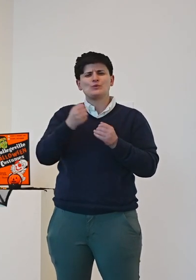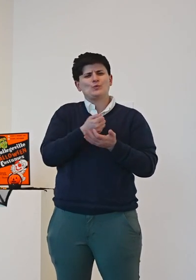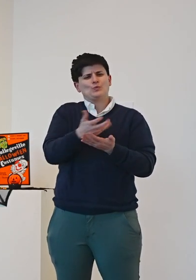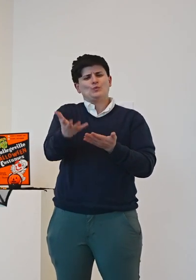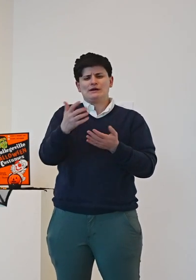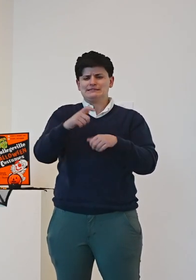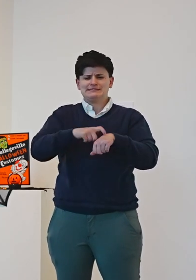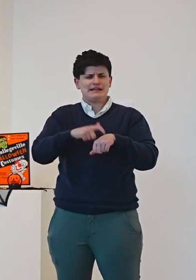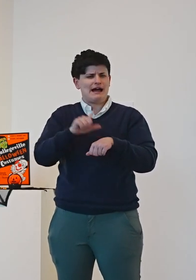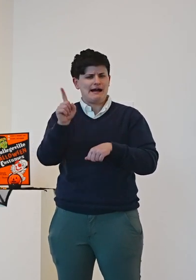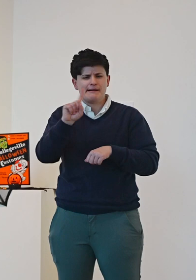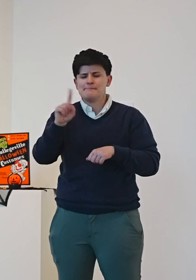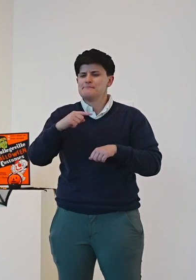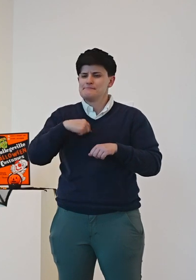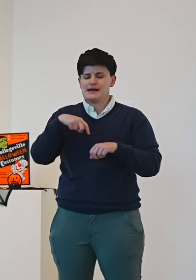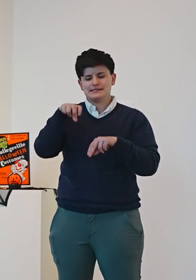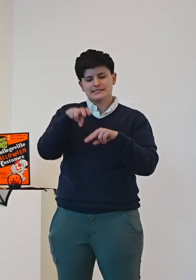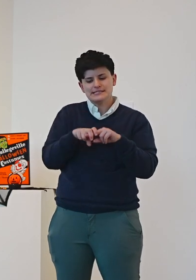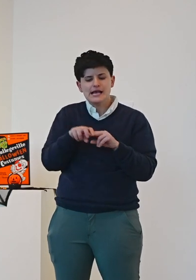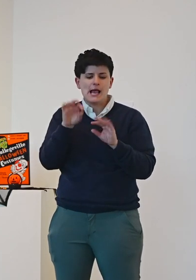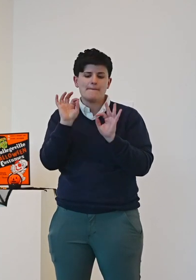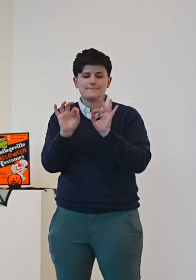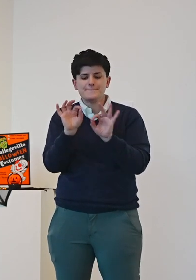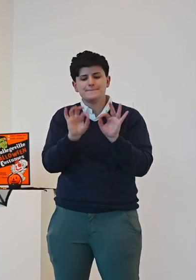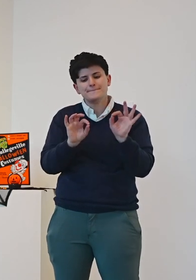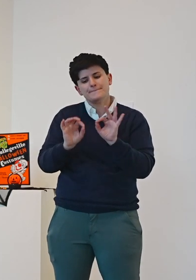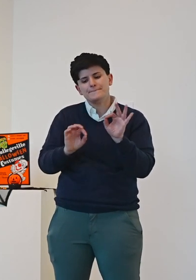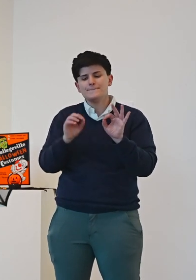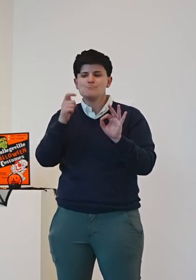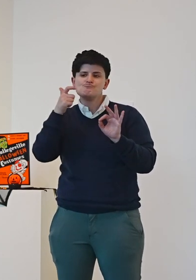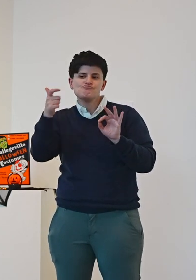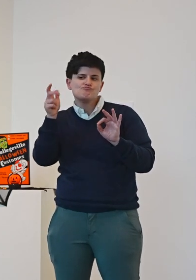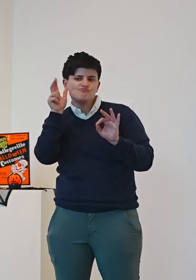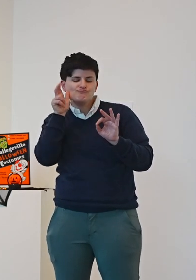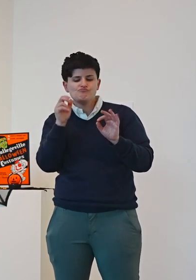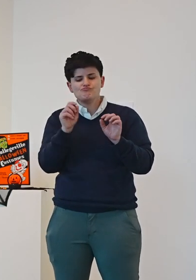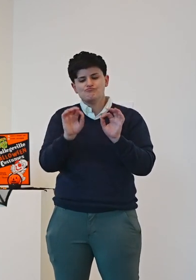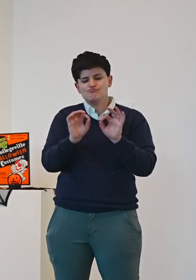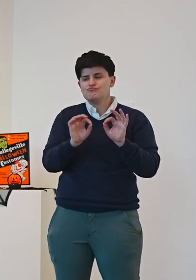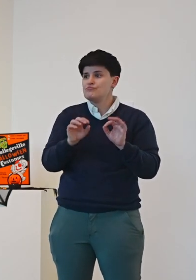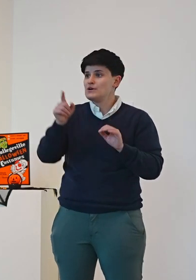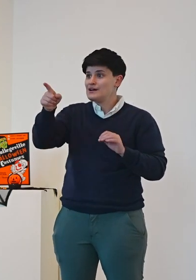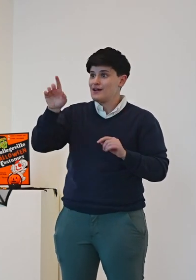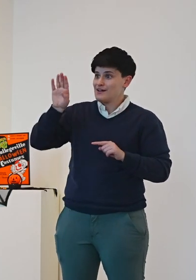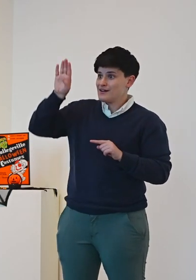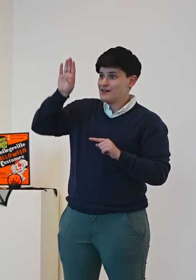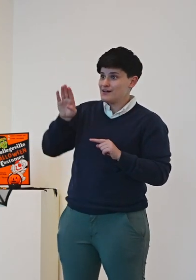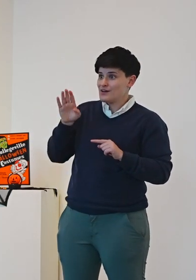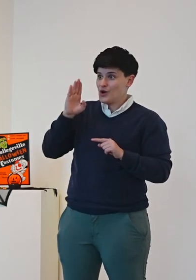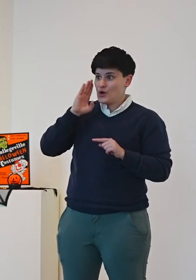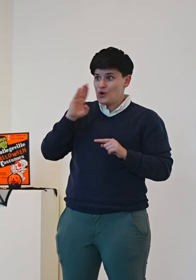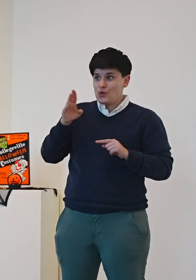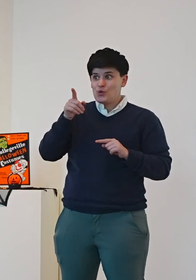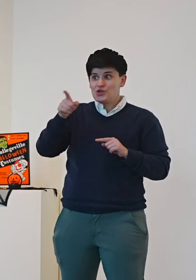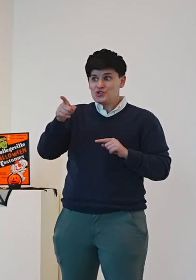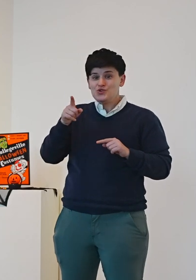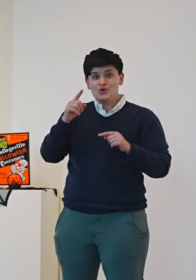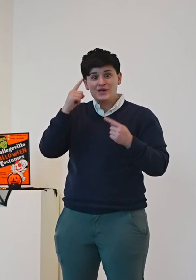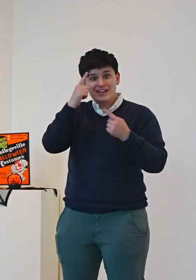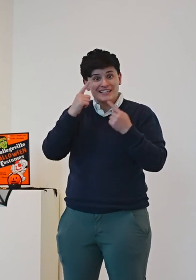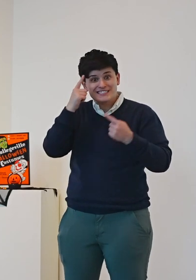there and and do the little beads and so I do about three hours yes would you consider a 55 you